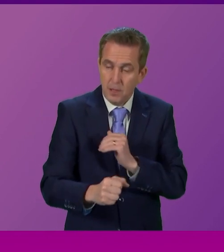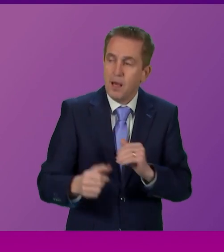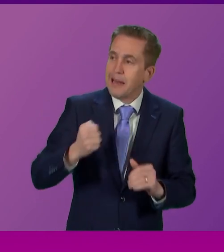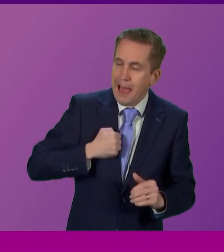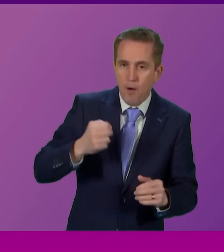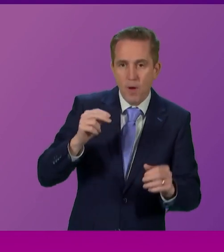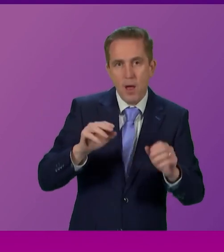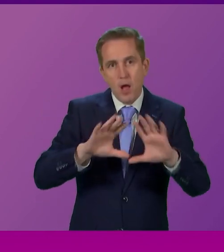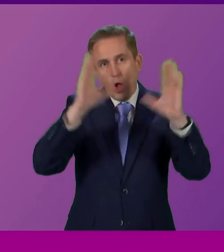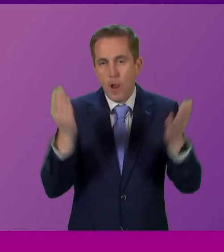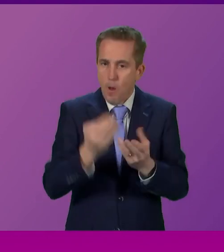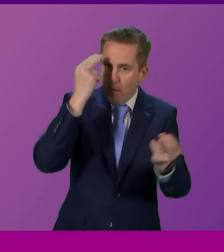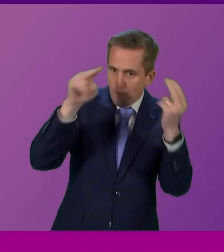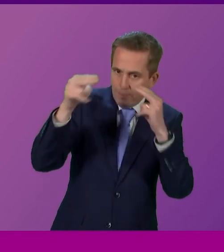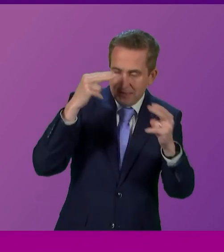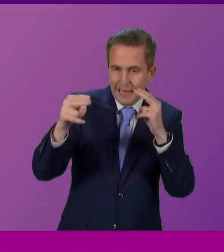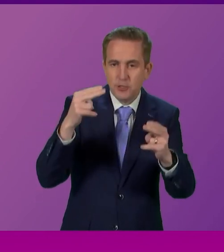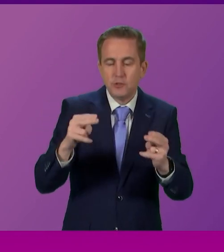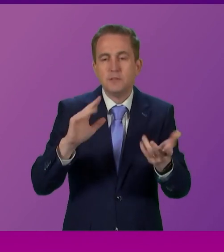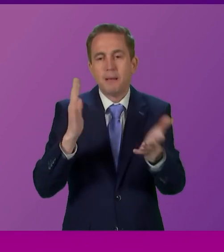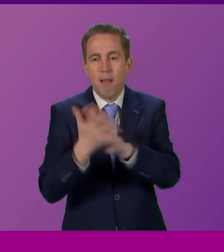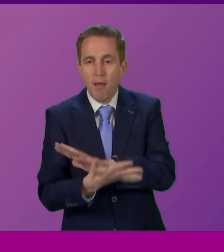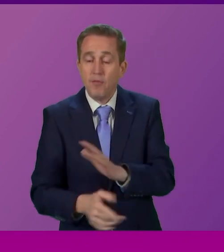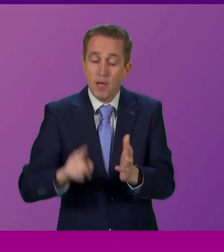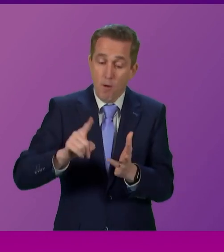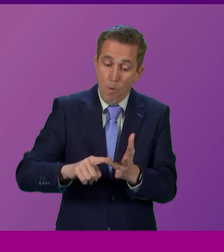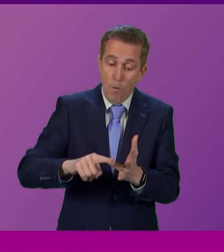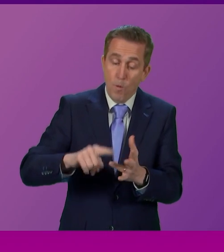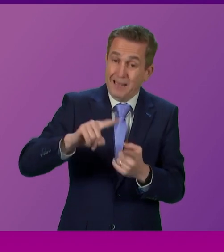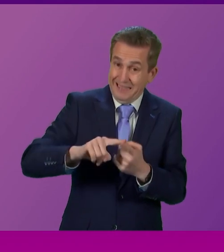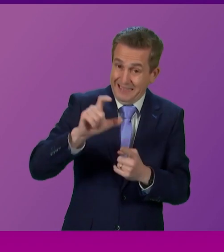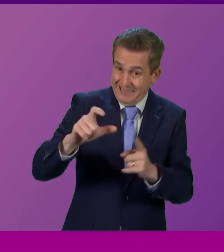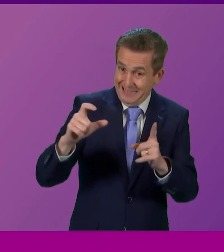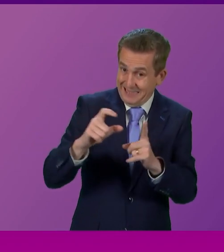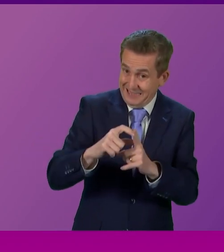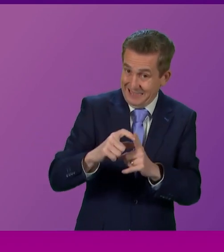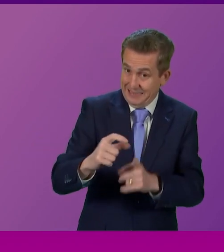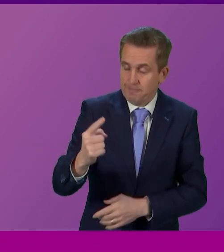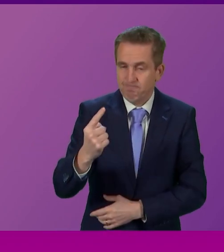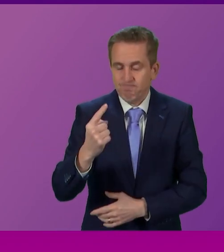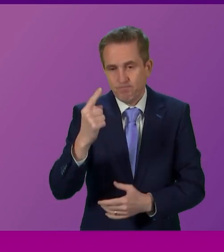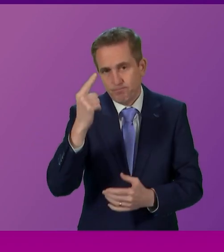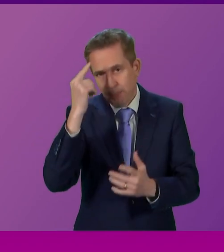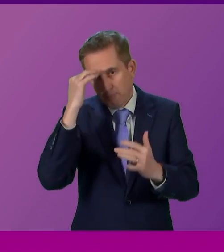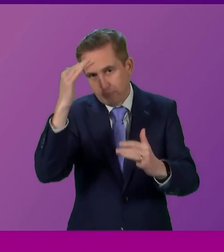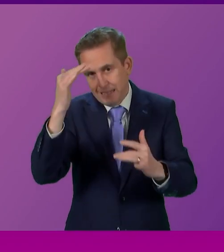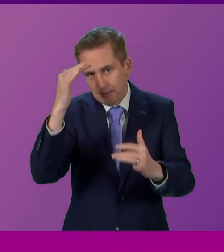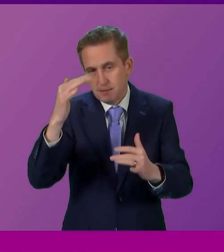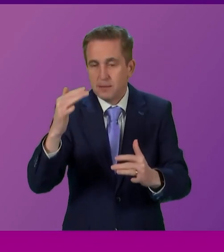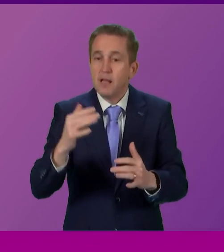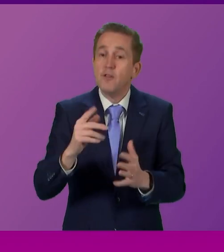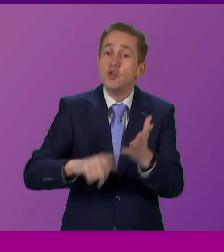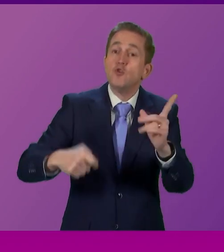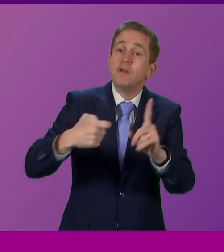reputation for economic competence. The OECD predicts that the UK will be the slowest growing G20